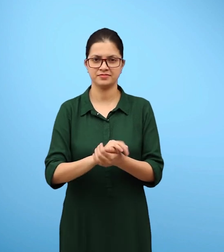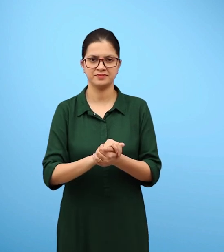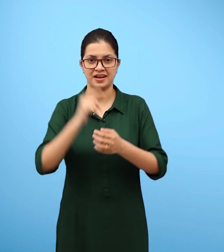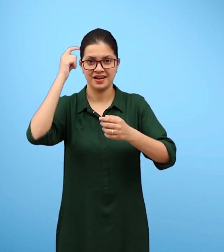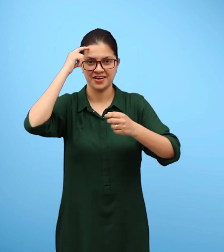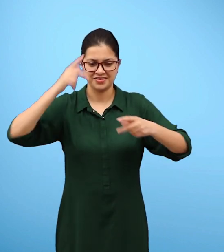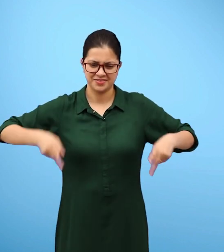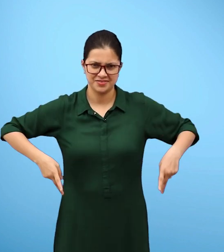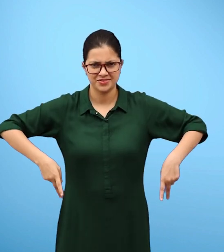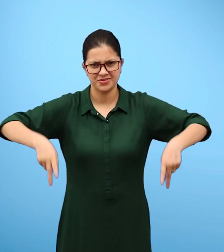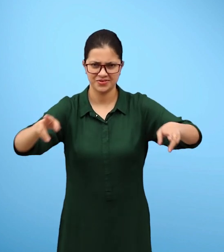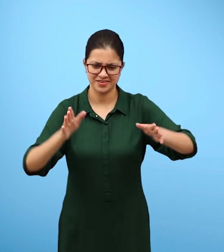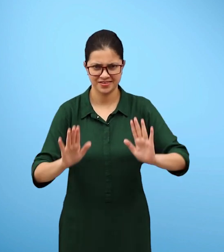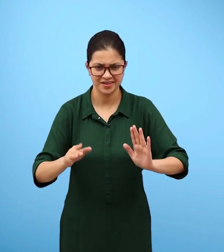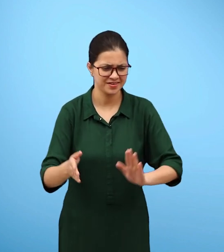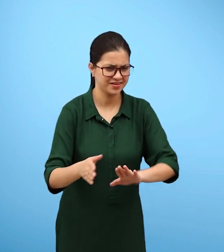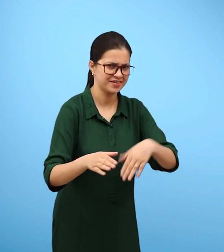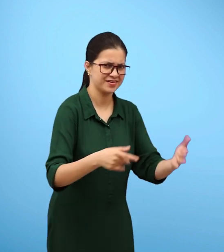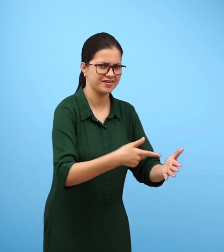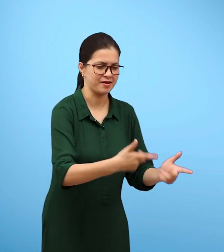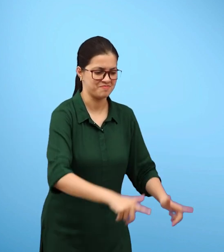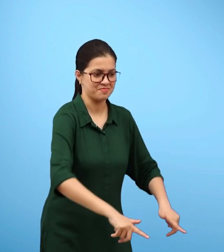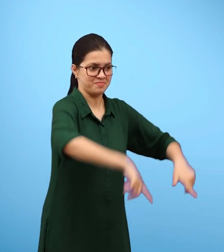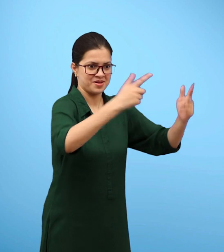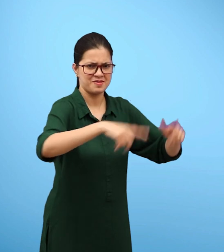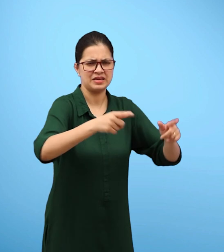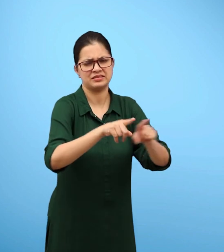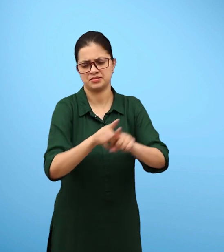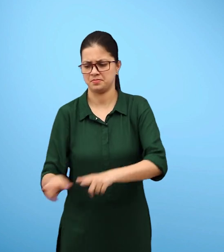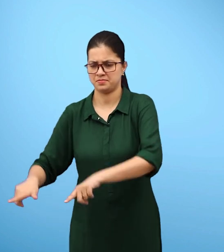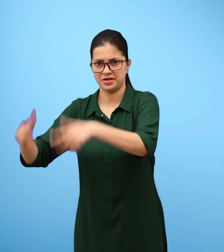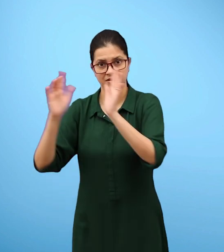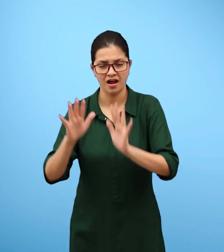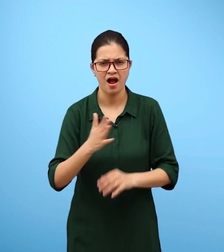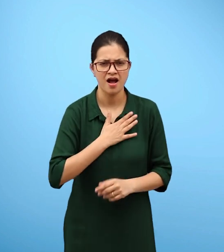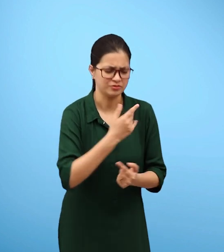13. Observe the leaves of trees, shrubs or bushes planted by the roadside.